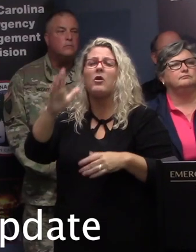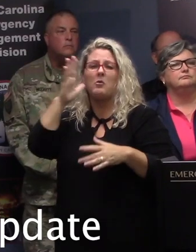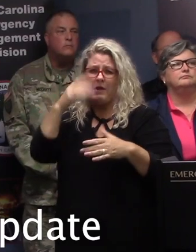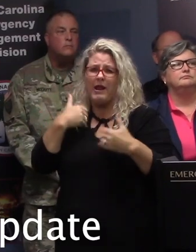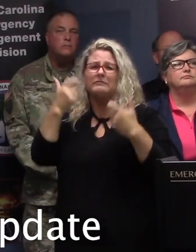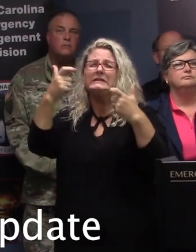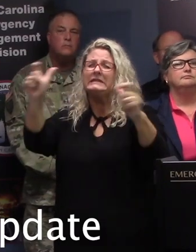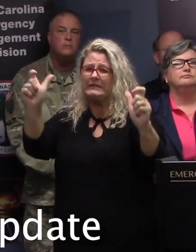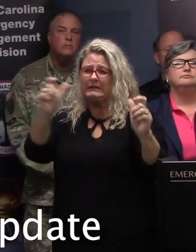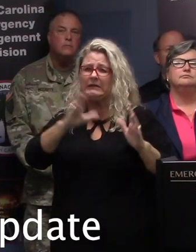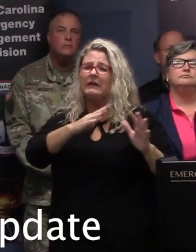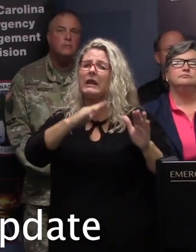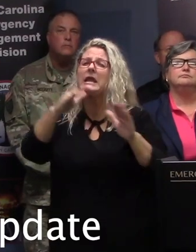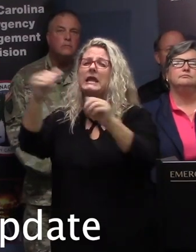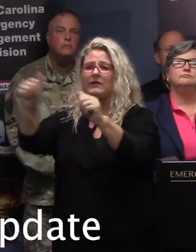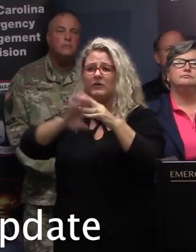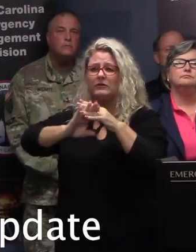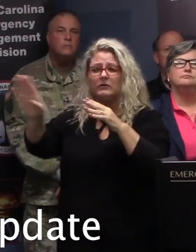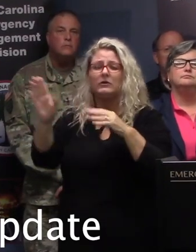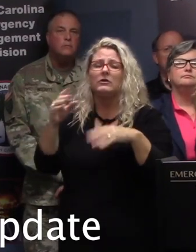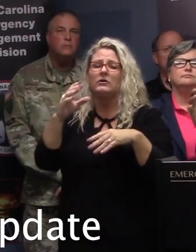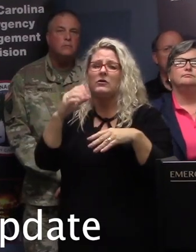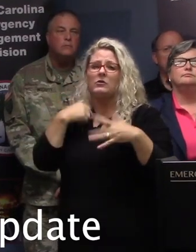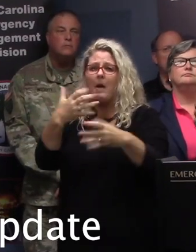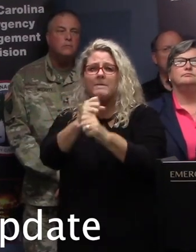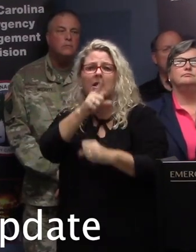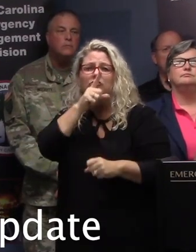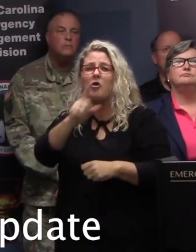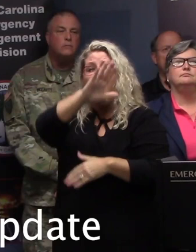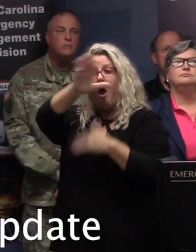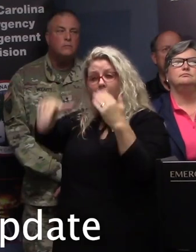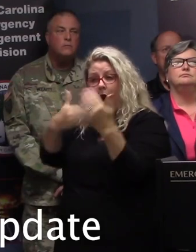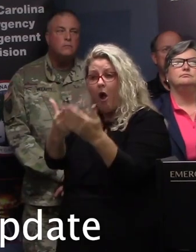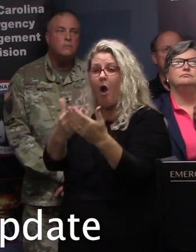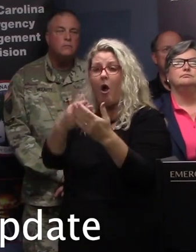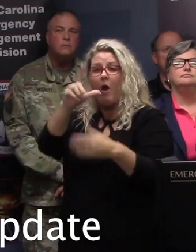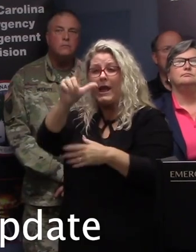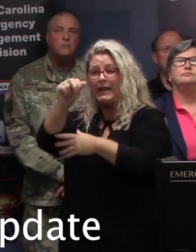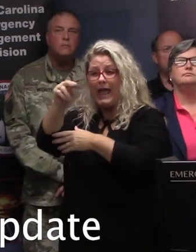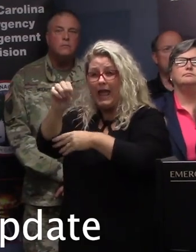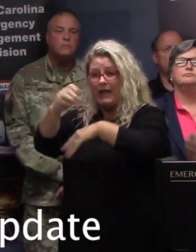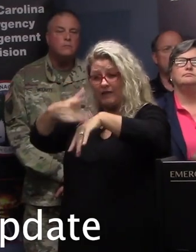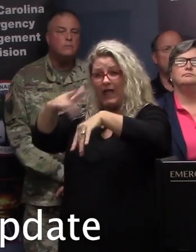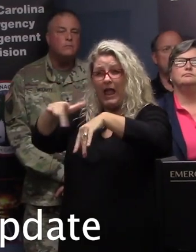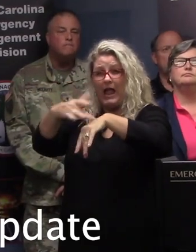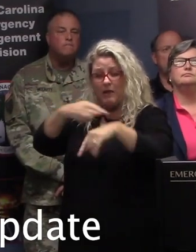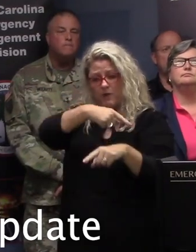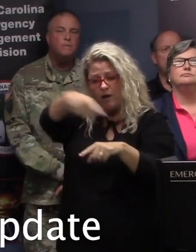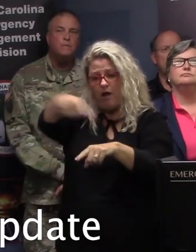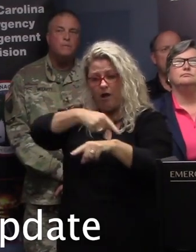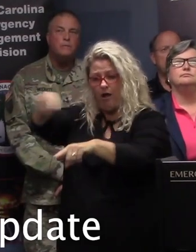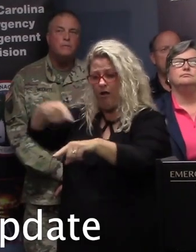evacuation, and we want to maximize the use of all lanes. We have them there. We want to maximize the use of all